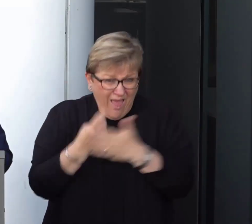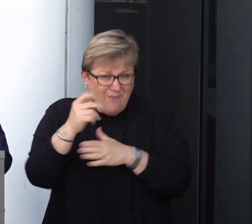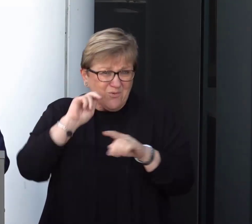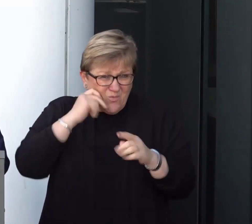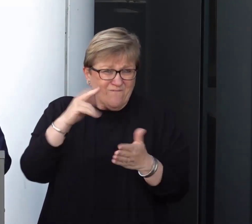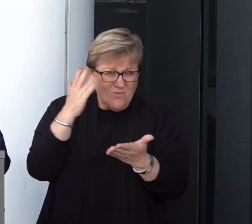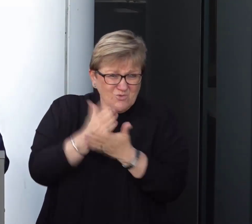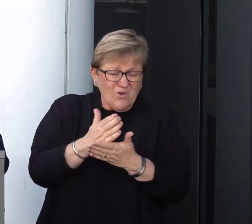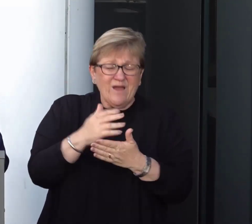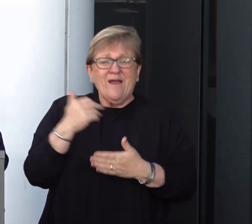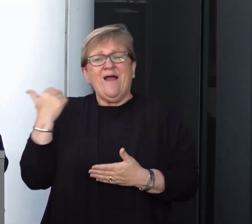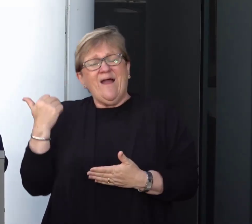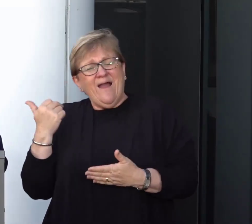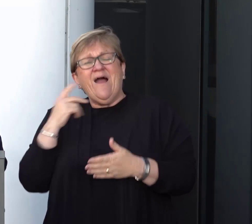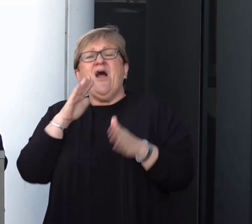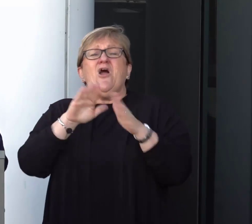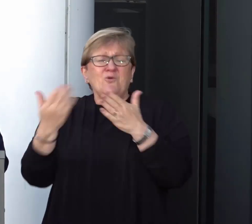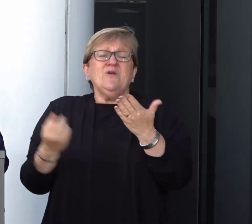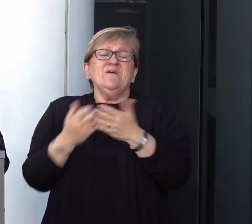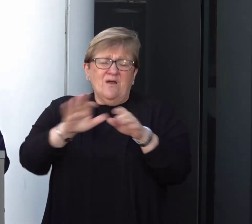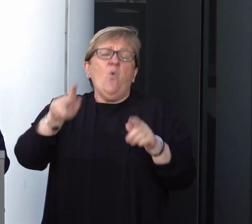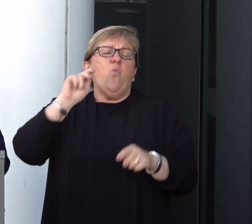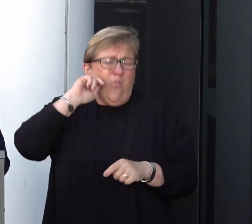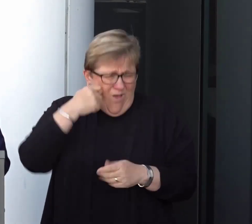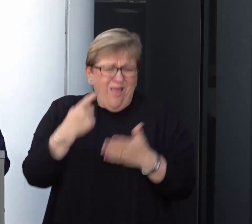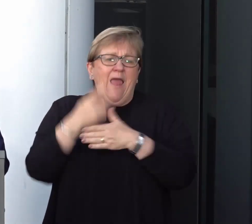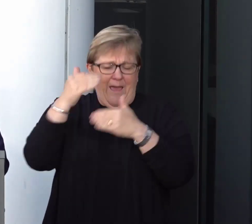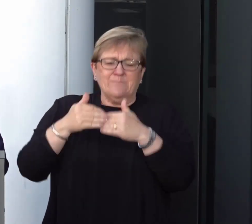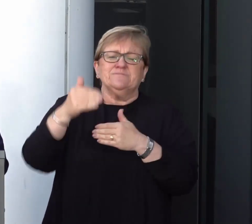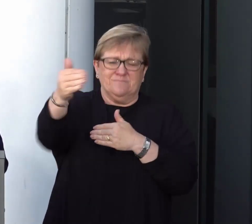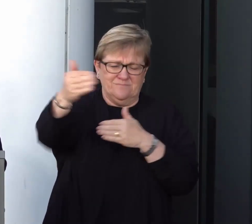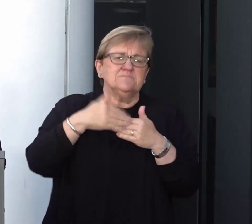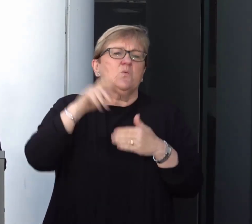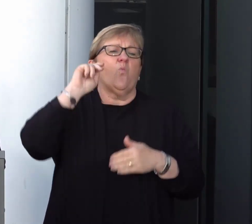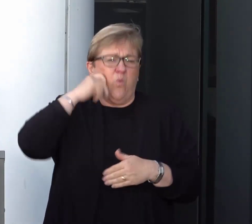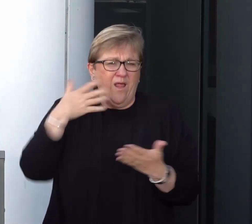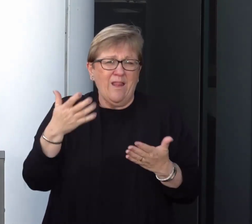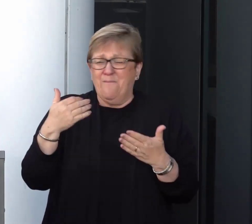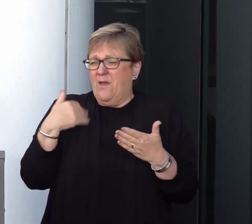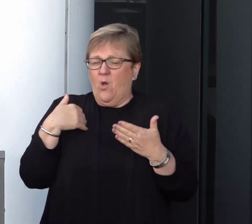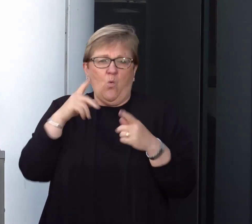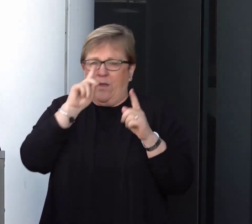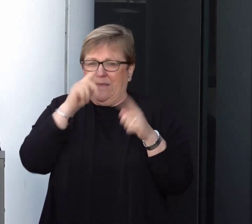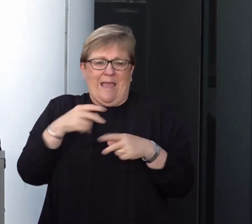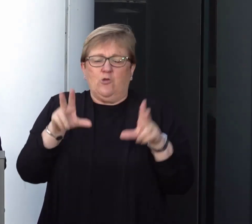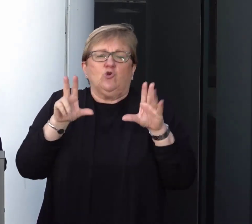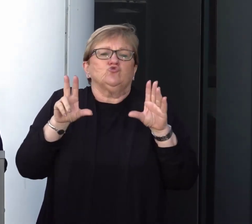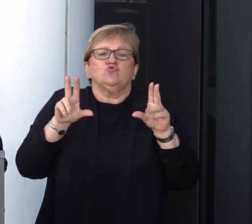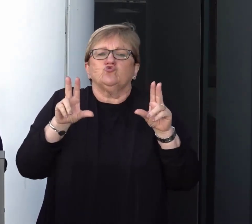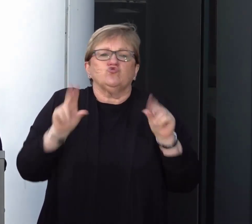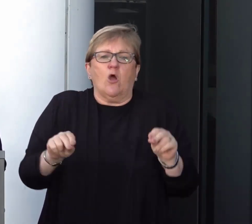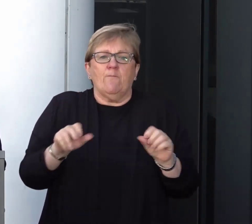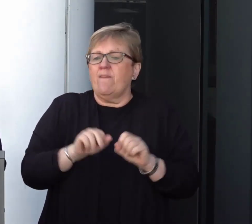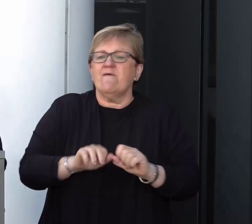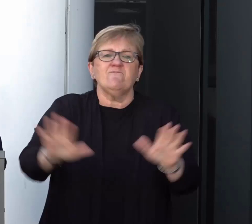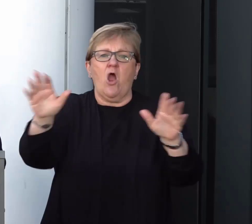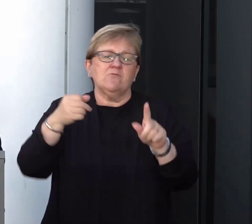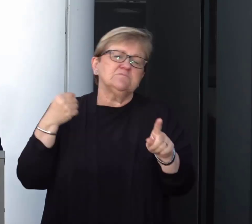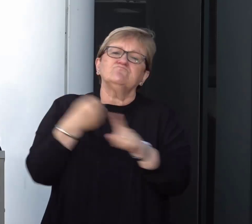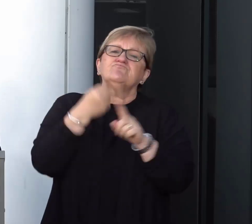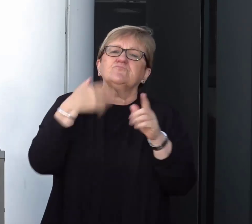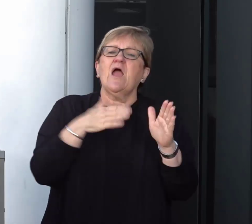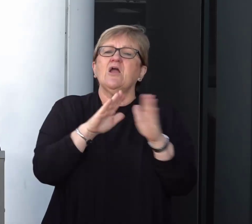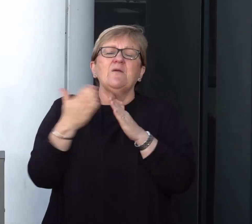Well community spread is inevitable and we won't stop this virus impacting on our community